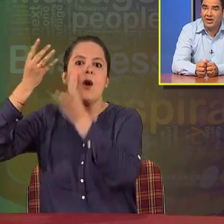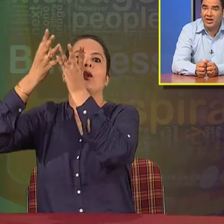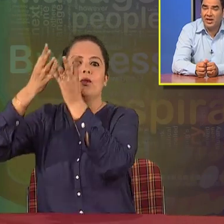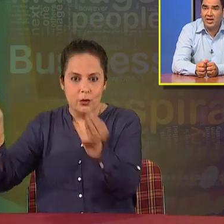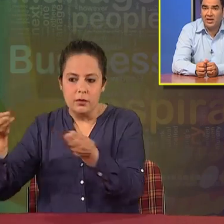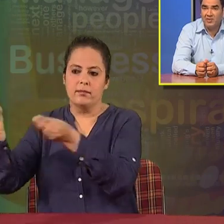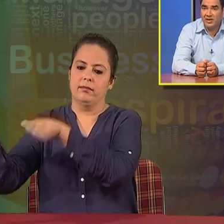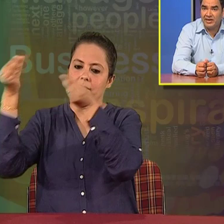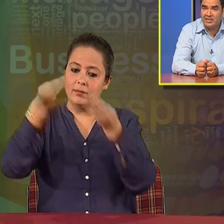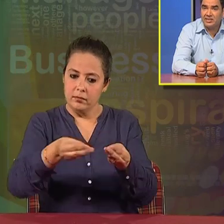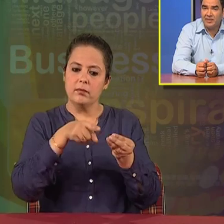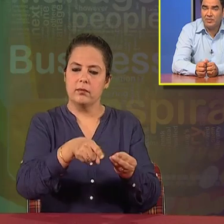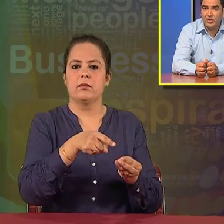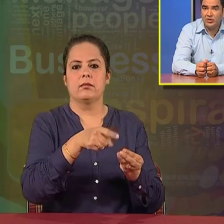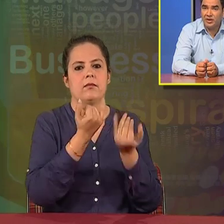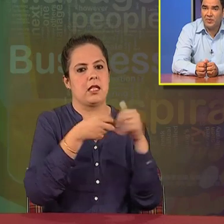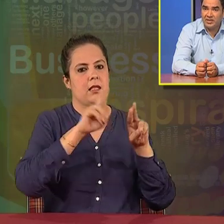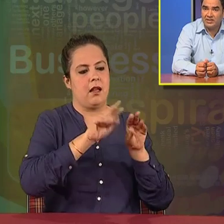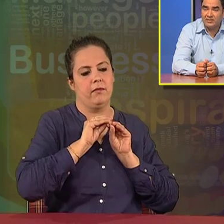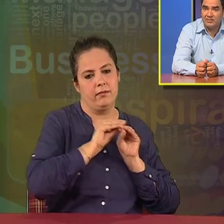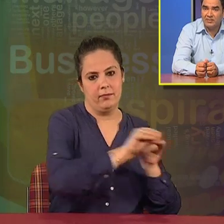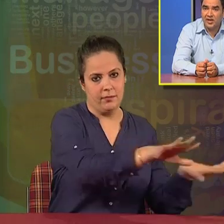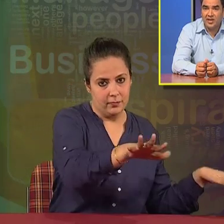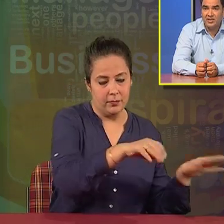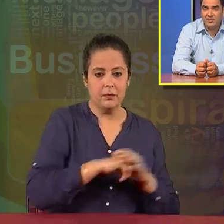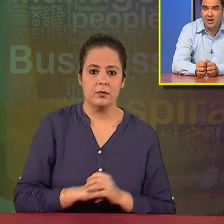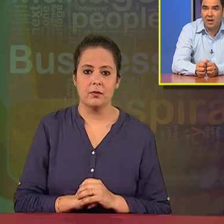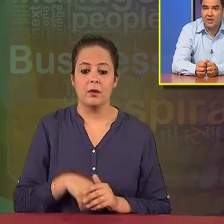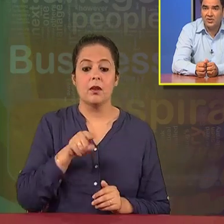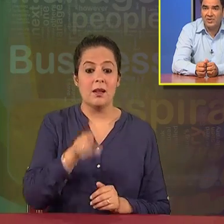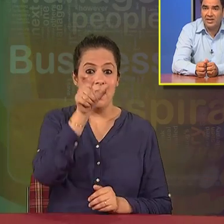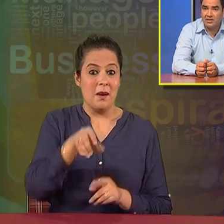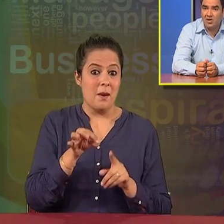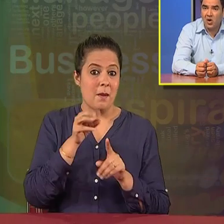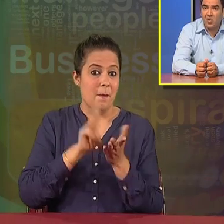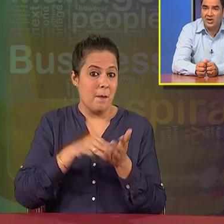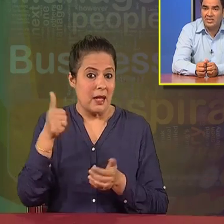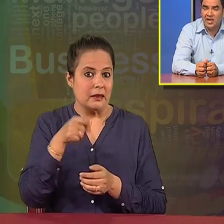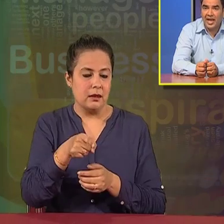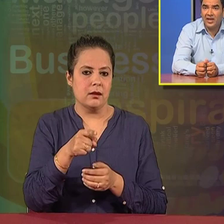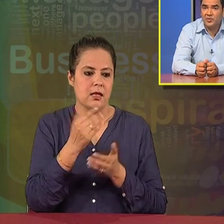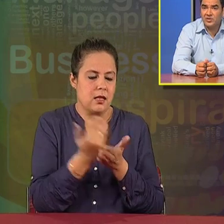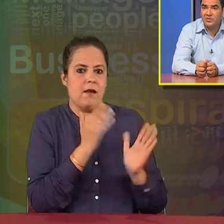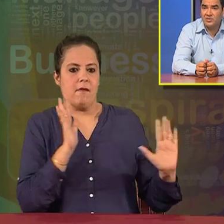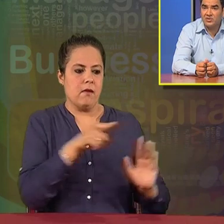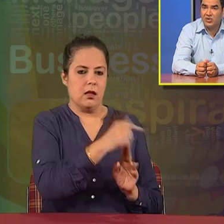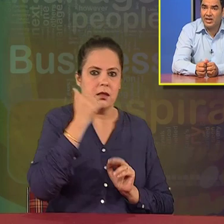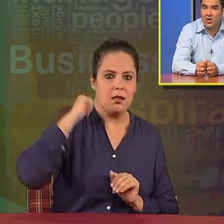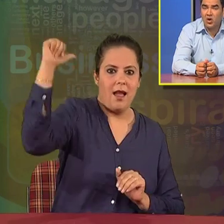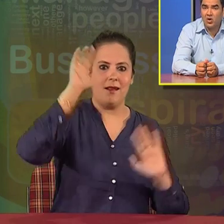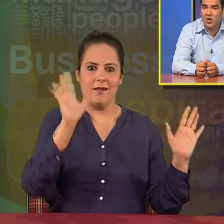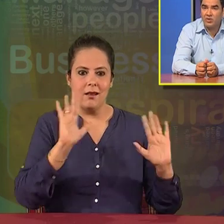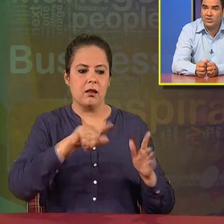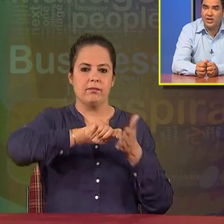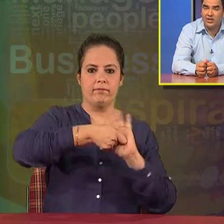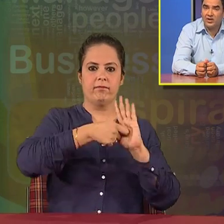is providing, he communicates the same to the employees. In this way, a personal manager avoids any possible strike